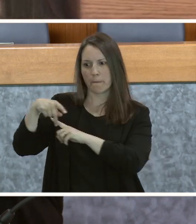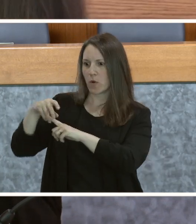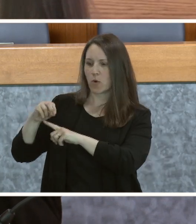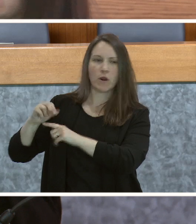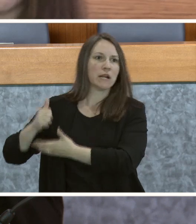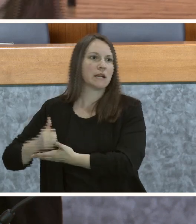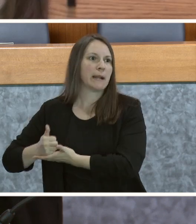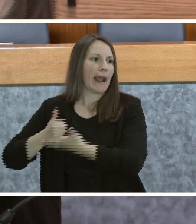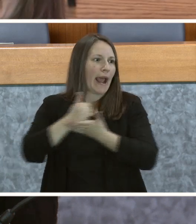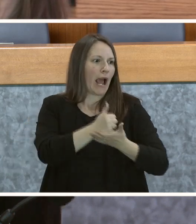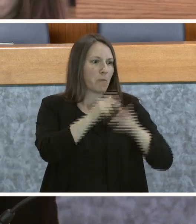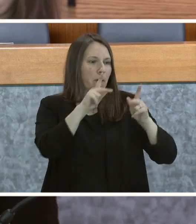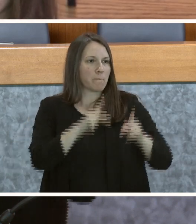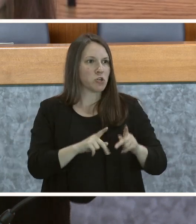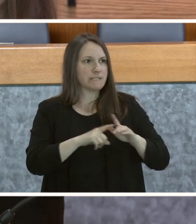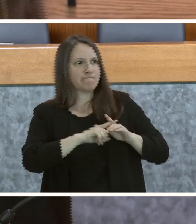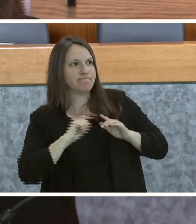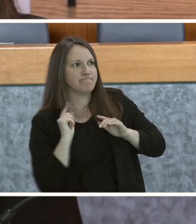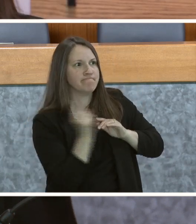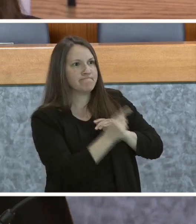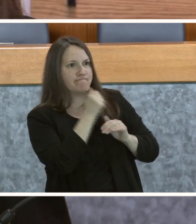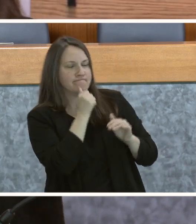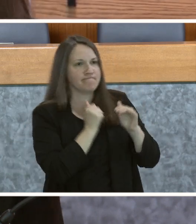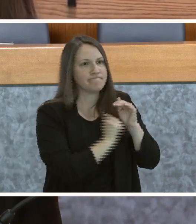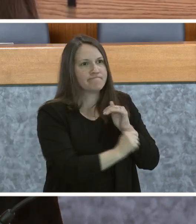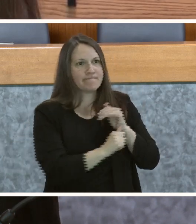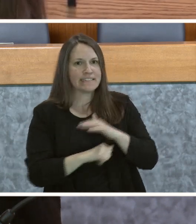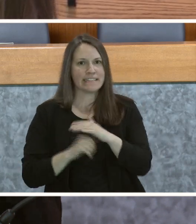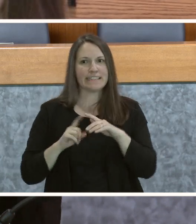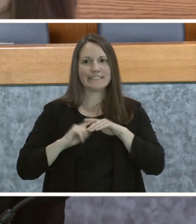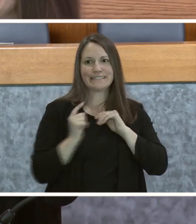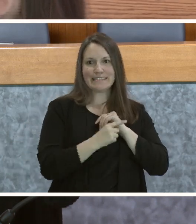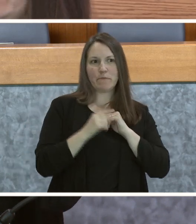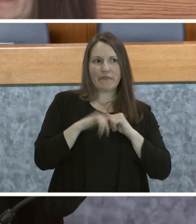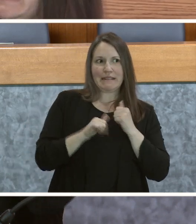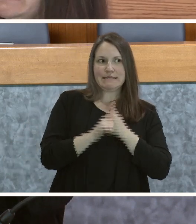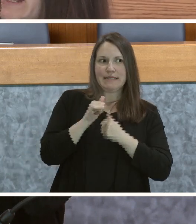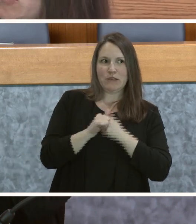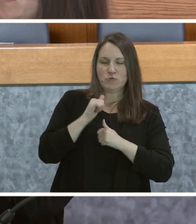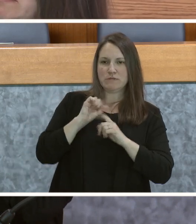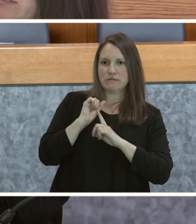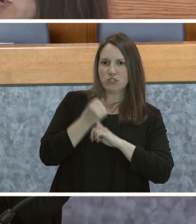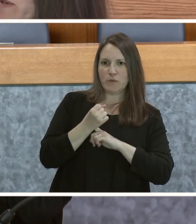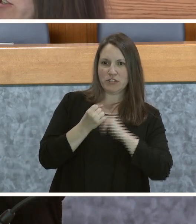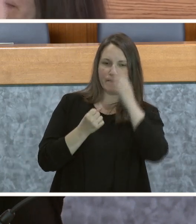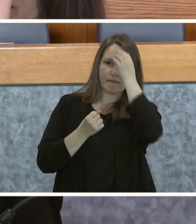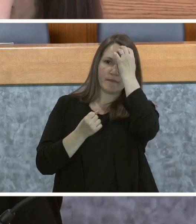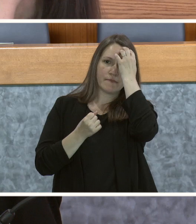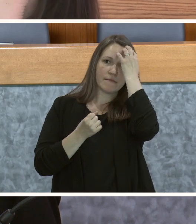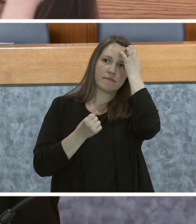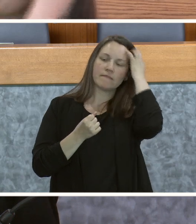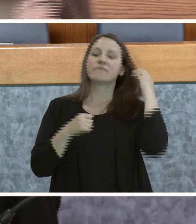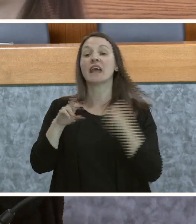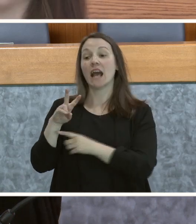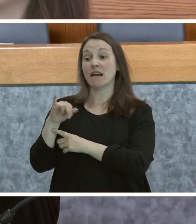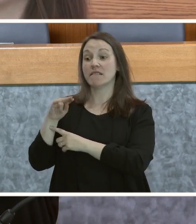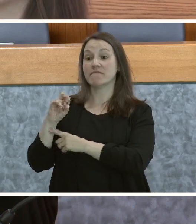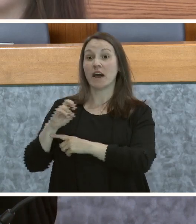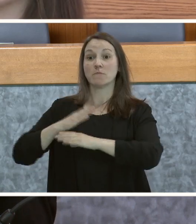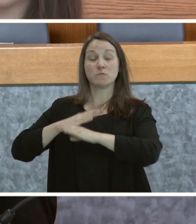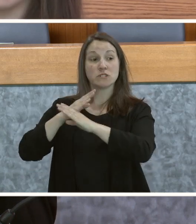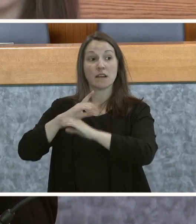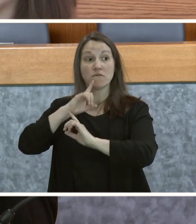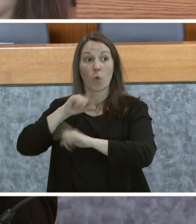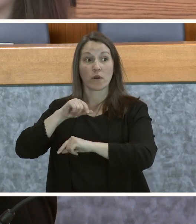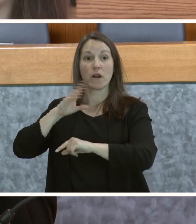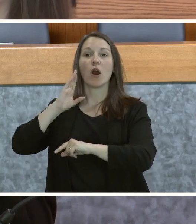someone get out of dangerous situations and to their recovery. Vine protective orders will provide critical